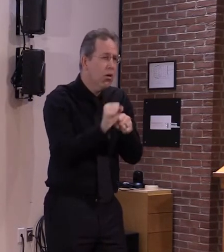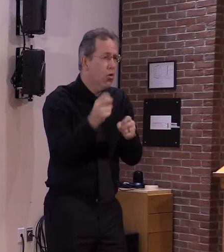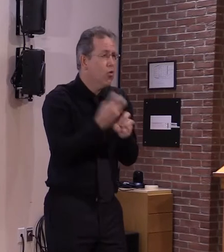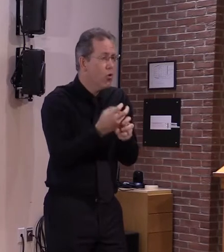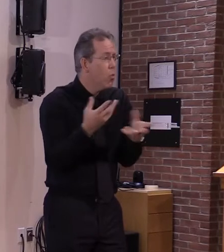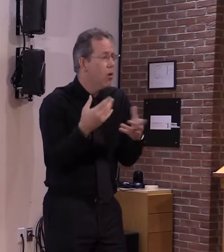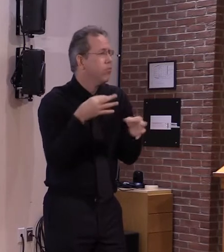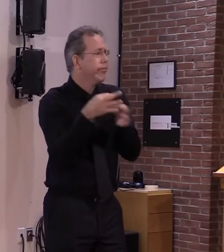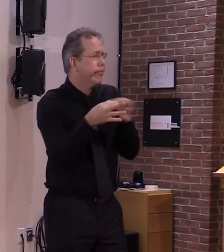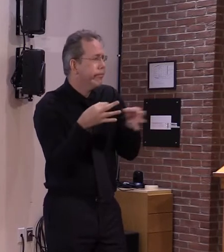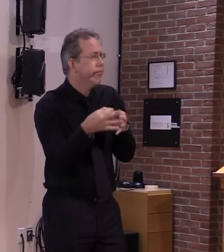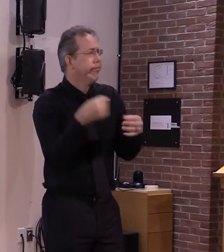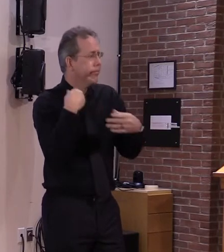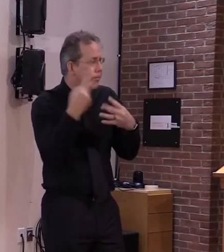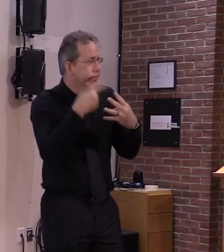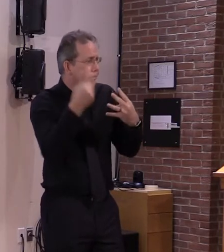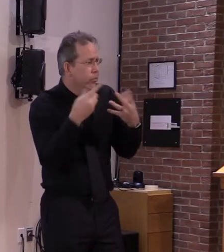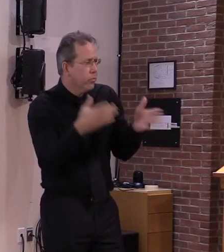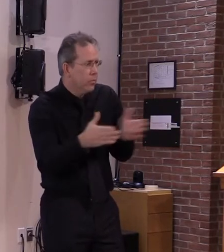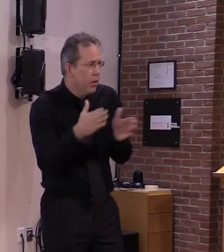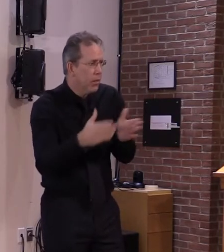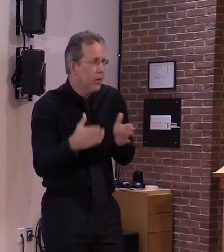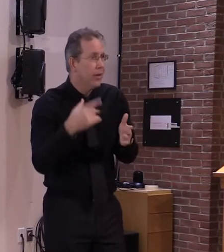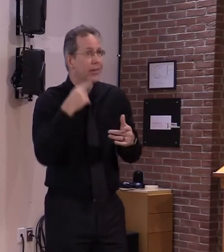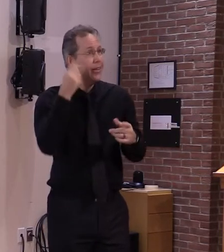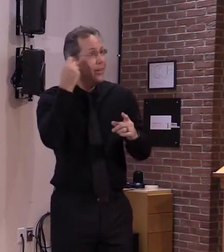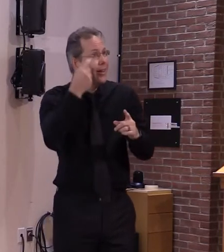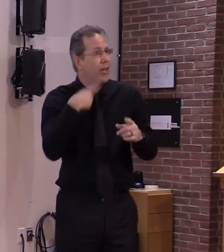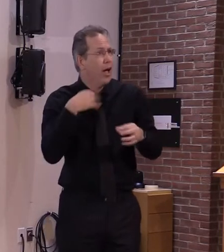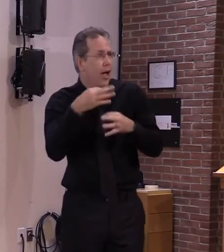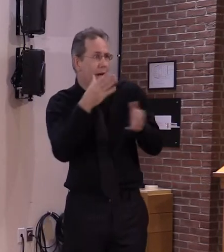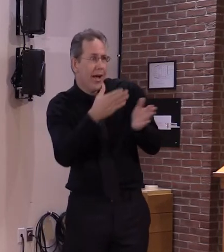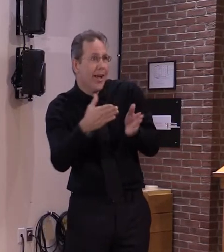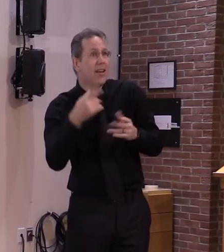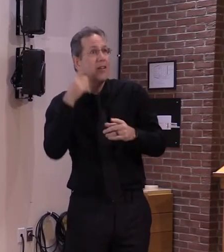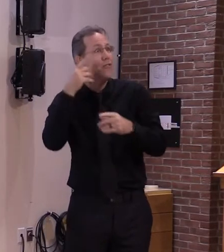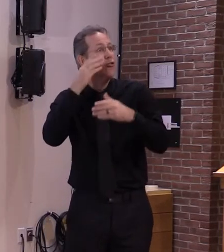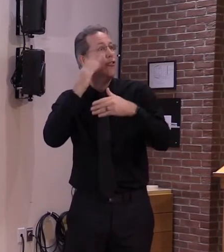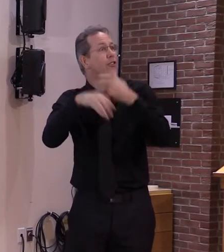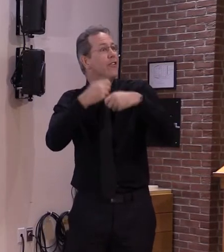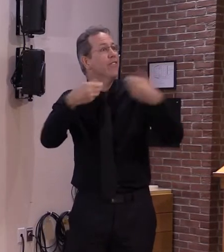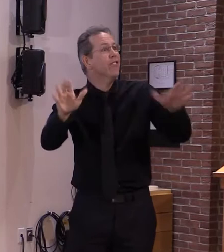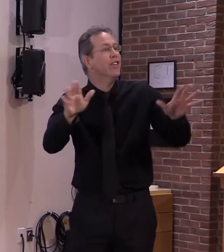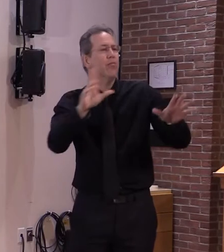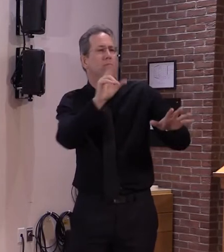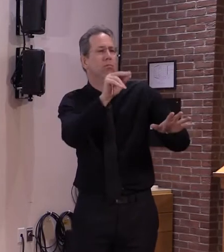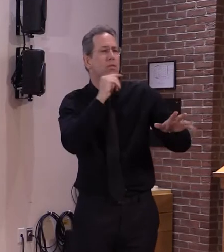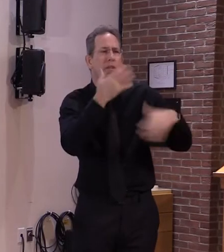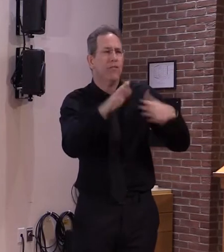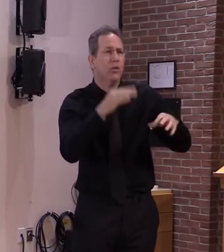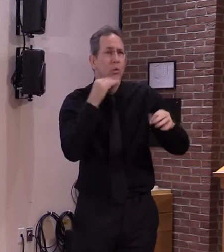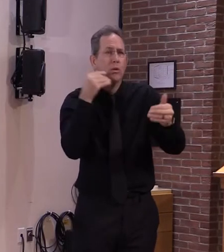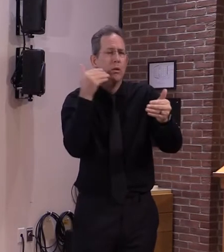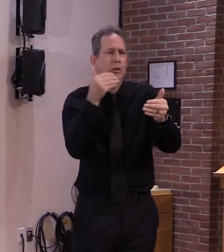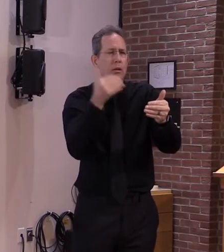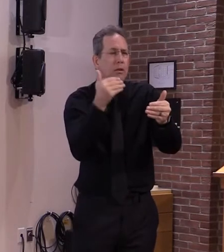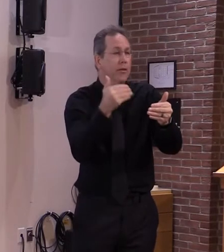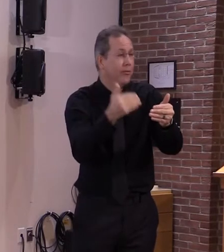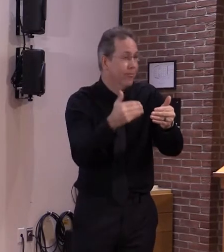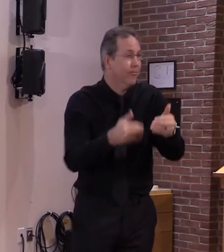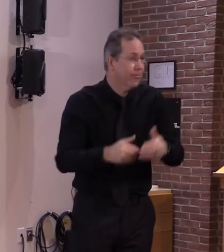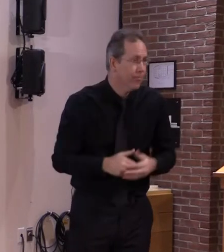that's why we've got to stay focused especially as we continue to see around 100 new cases a day here in Vermont